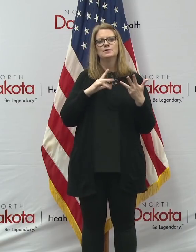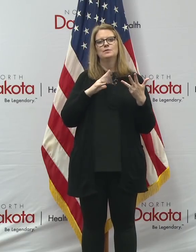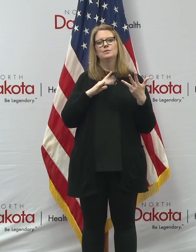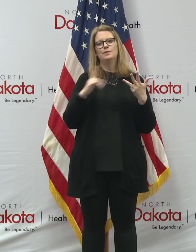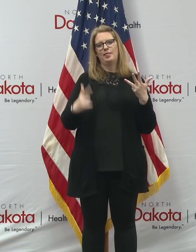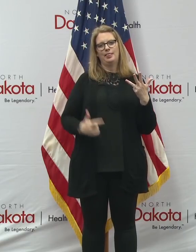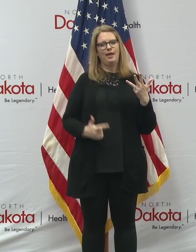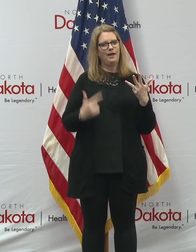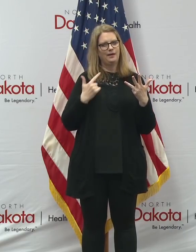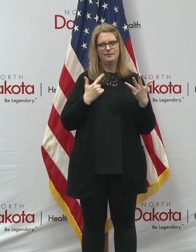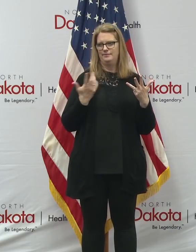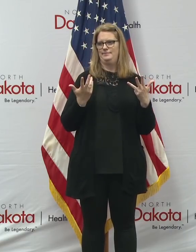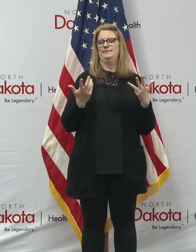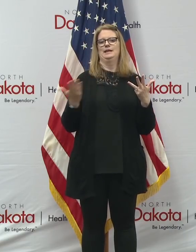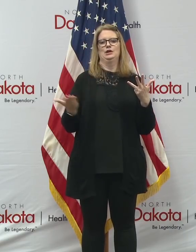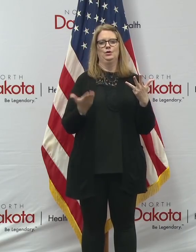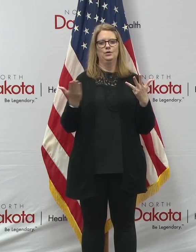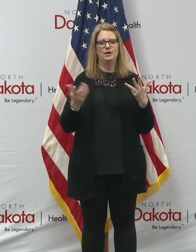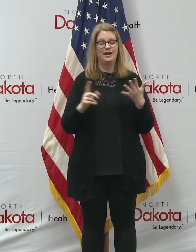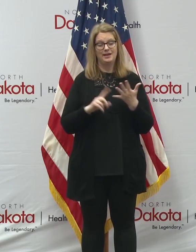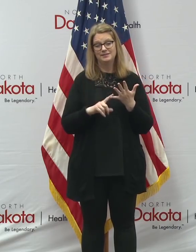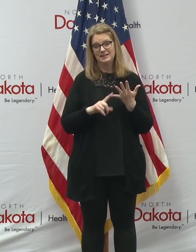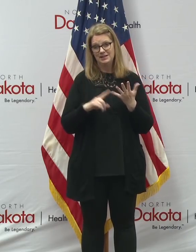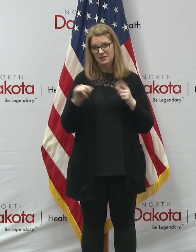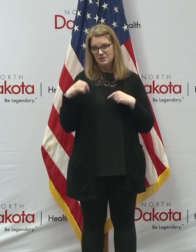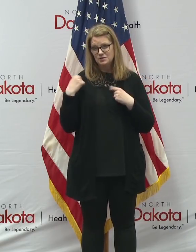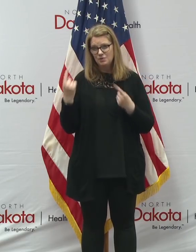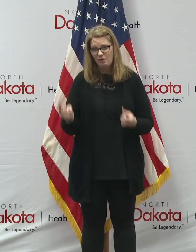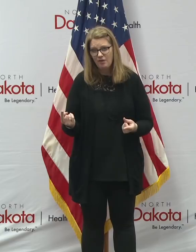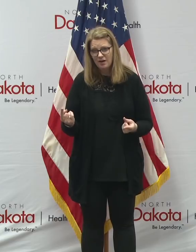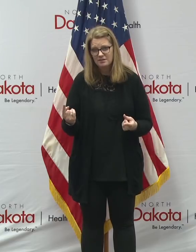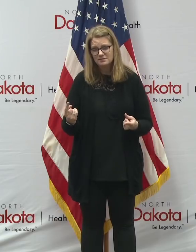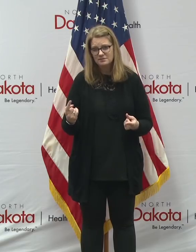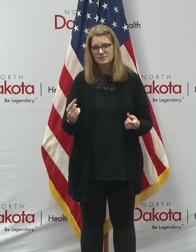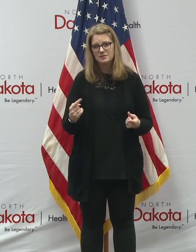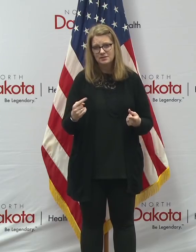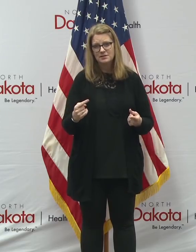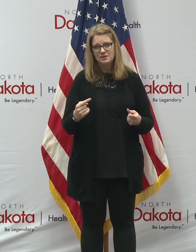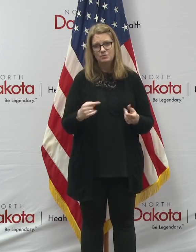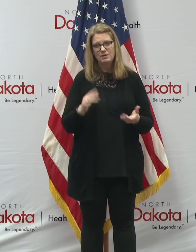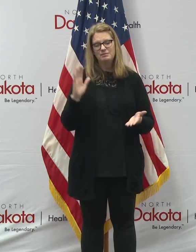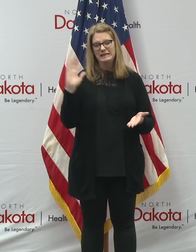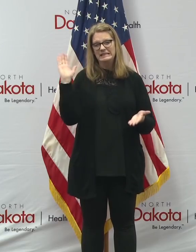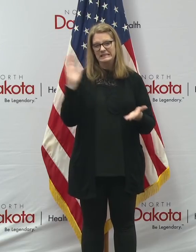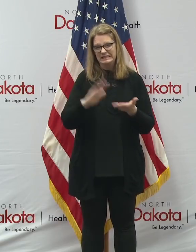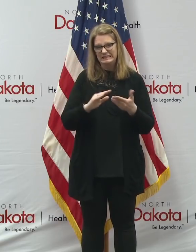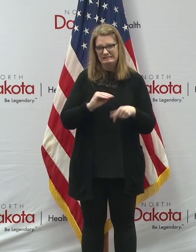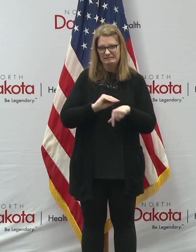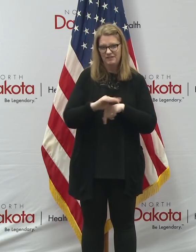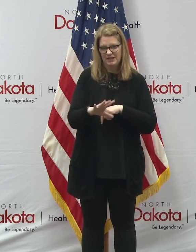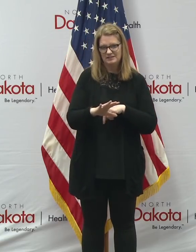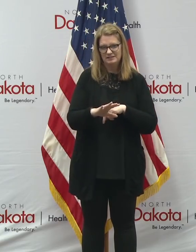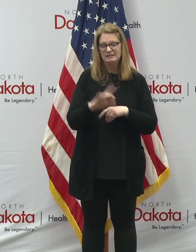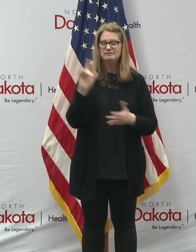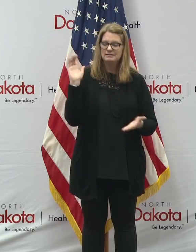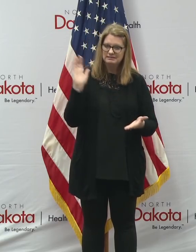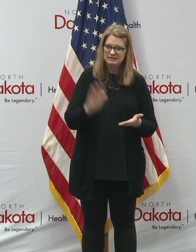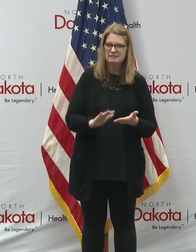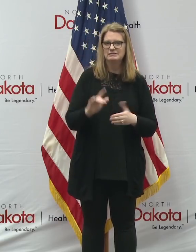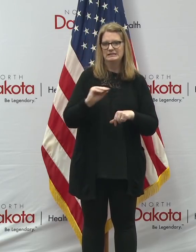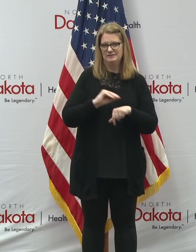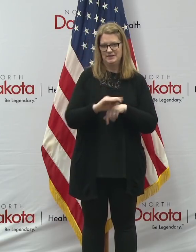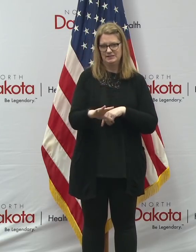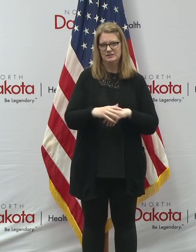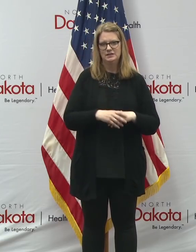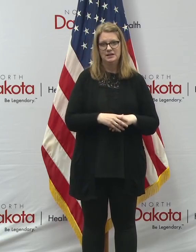or the fact that at least so far where we live in one of the places that's been least affected by the global pandemic, uh, and even